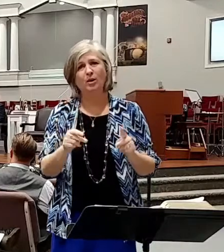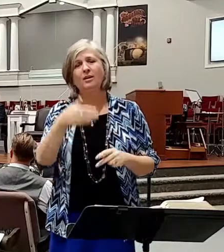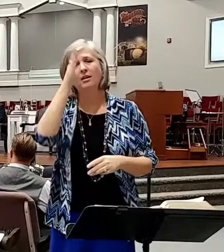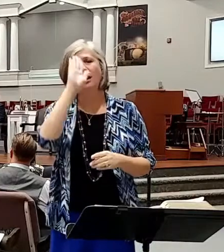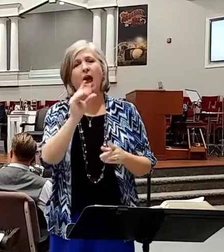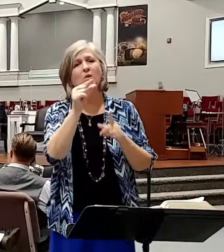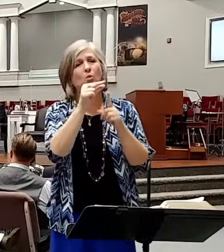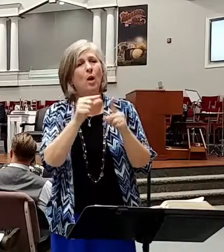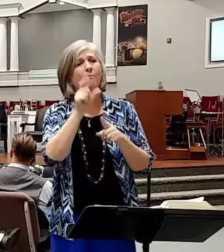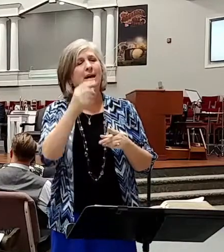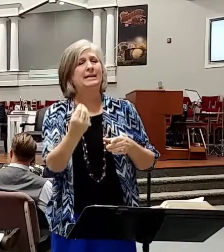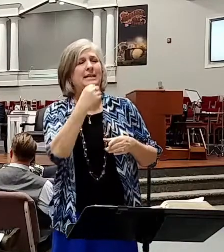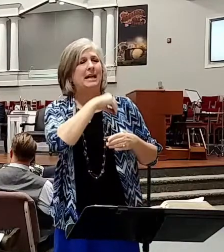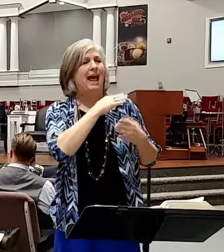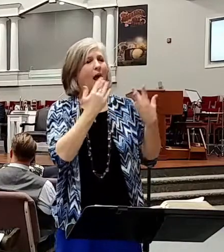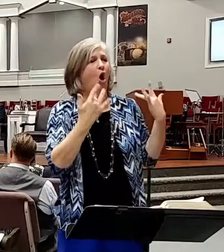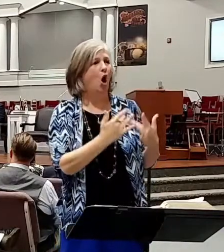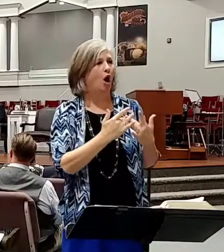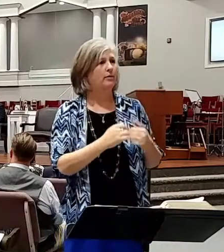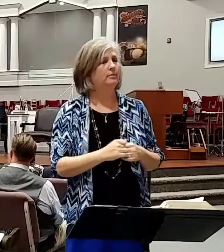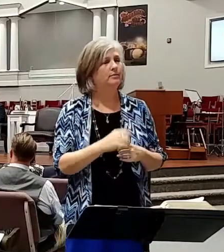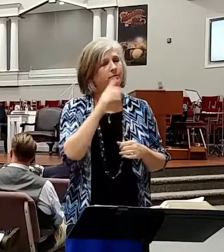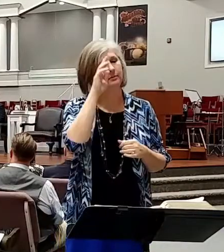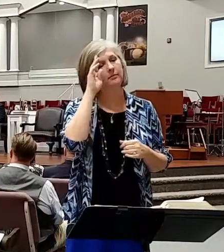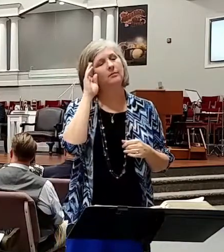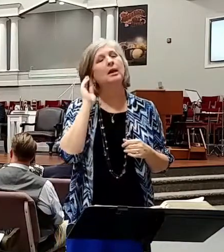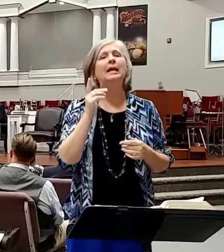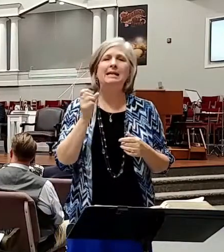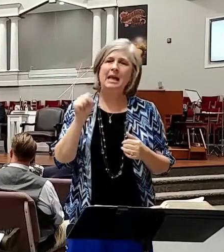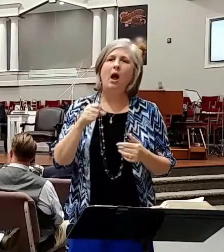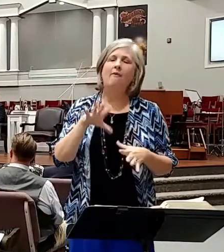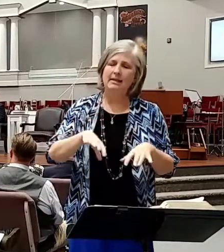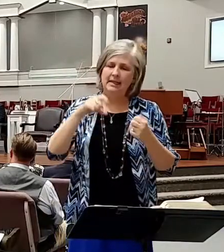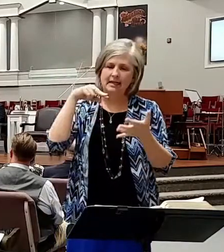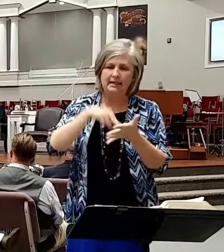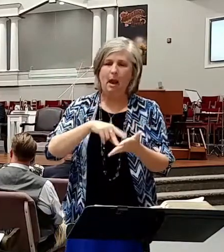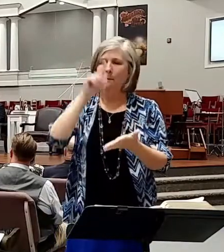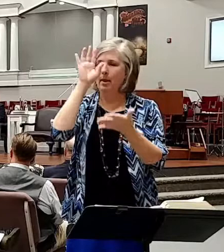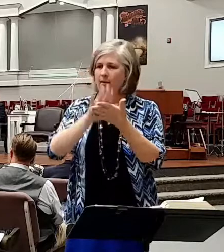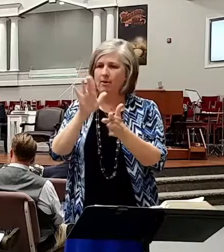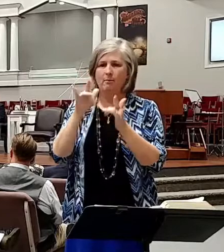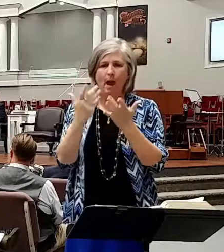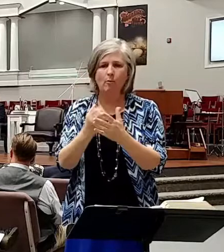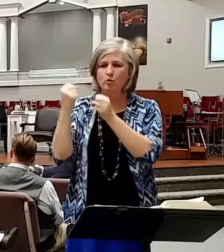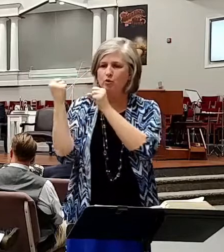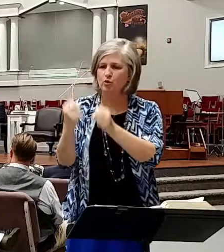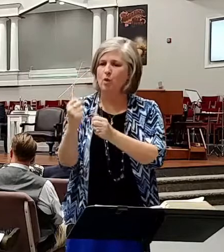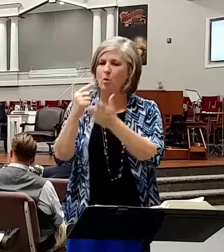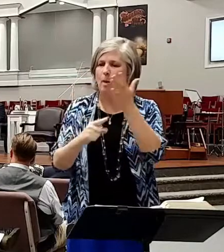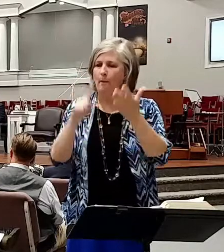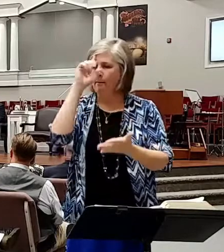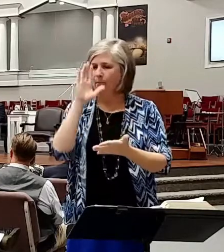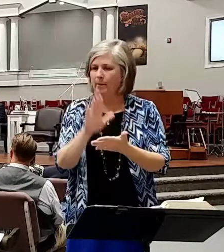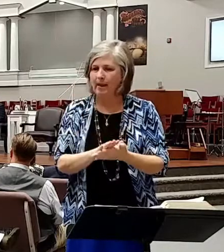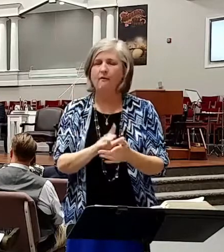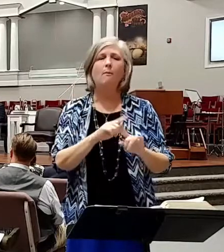sometimes we are, we've got to take our stand. We have to believe the Bible. We've got to be firm in what we believe. But we have to be sure that we